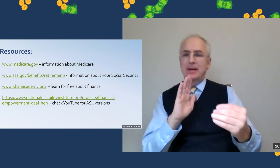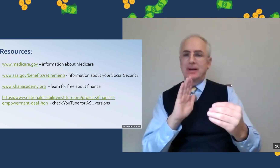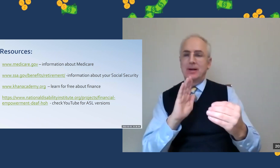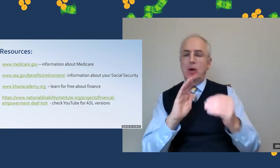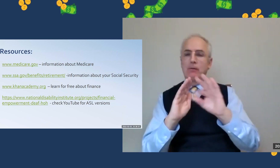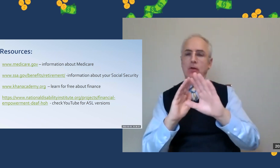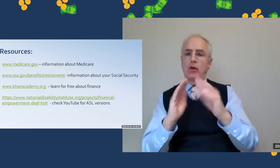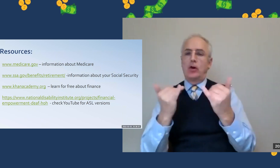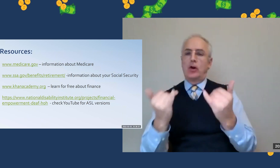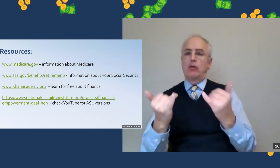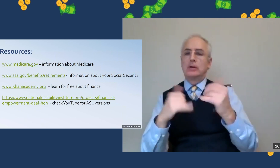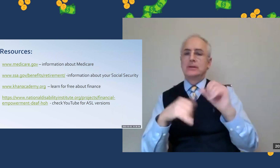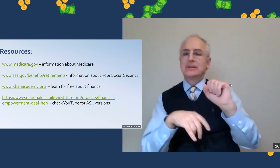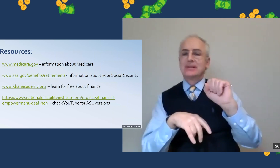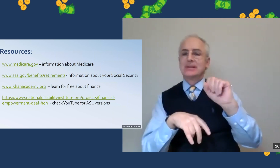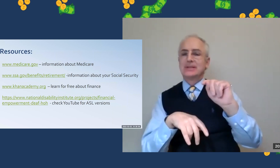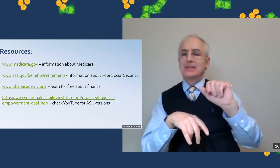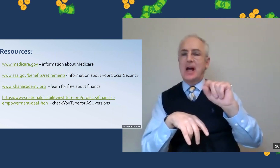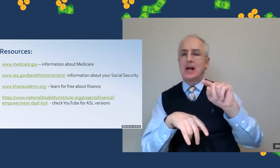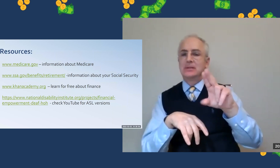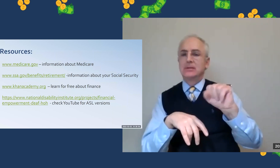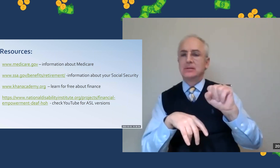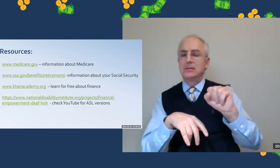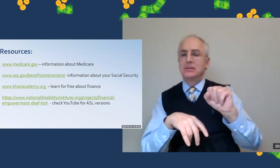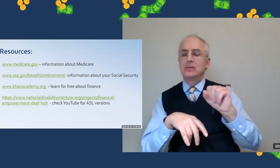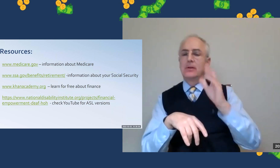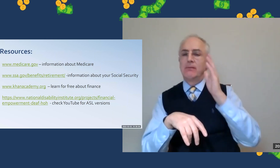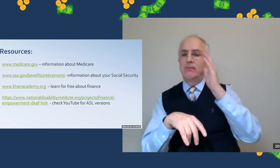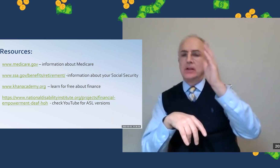You can request a copy of your current status.